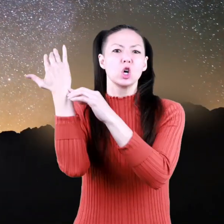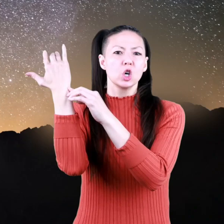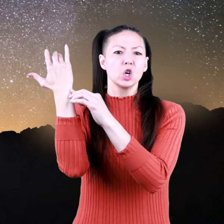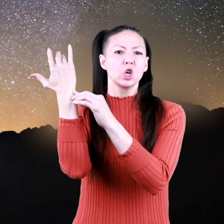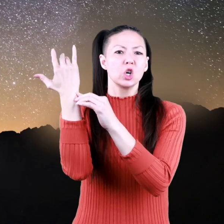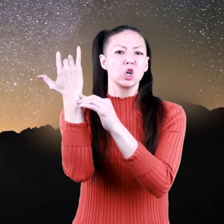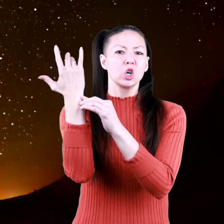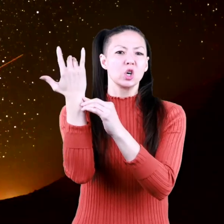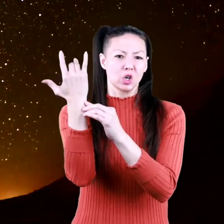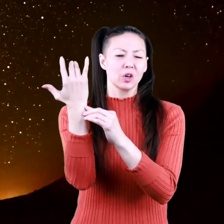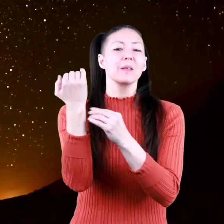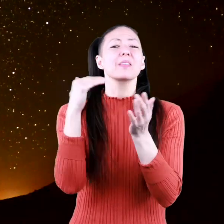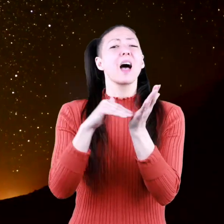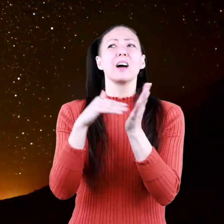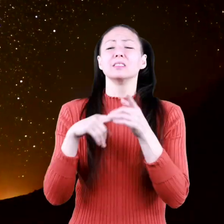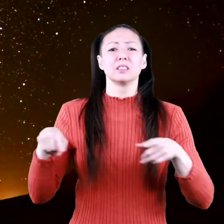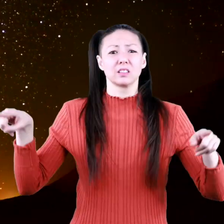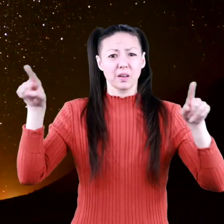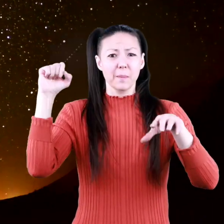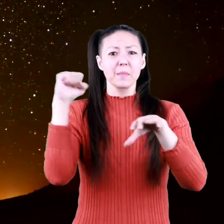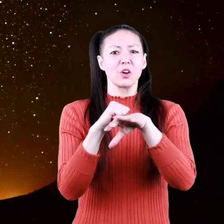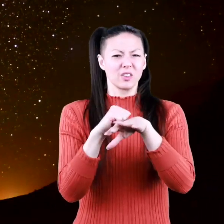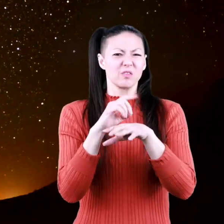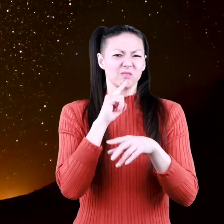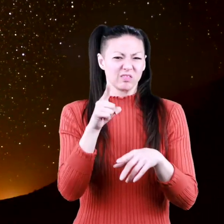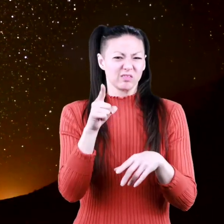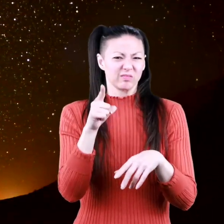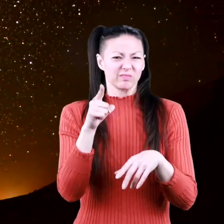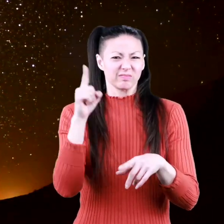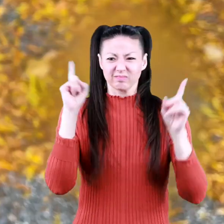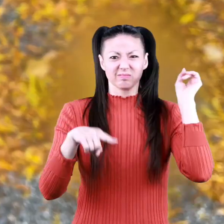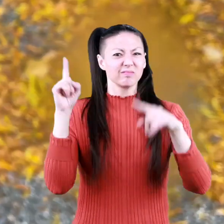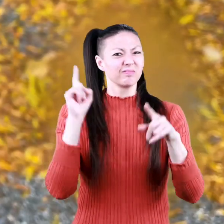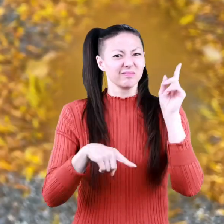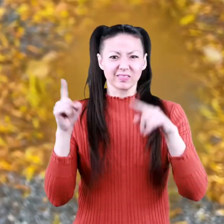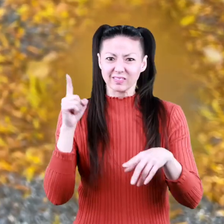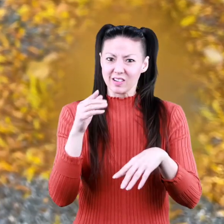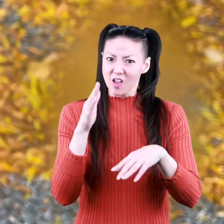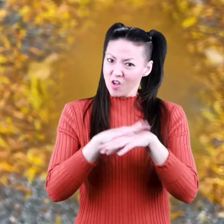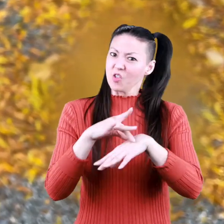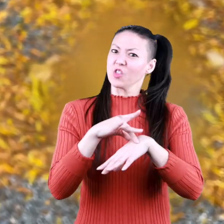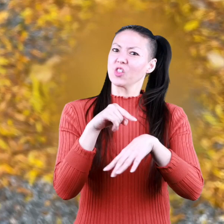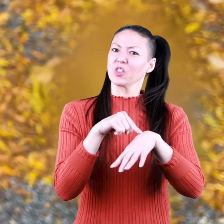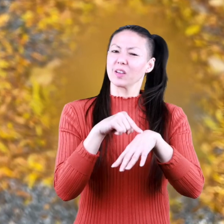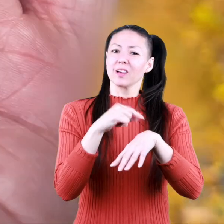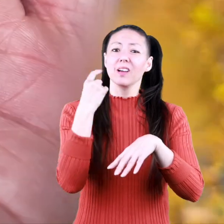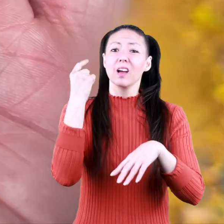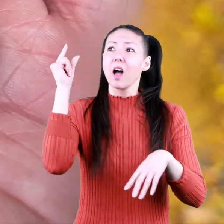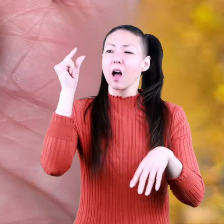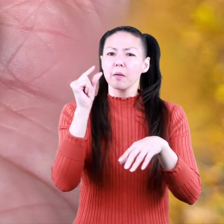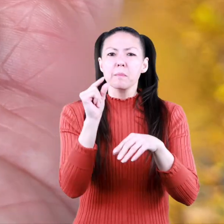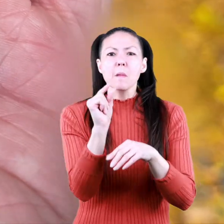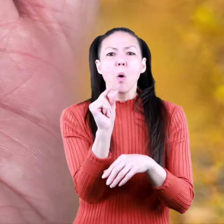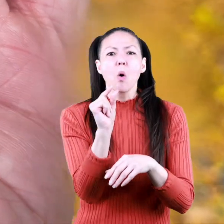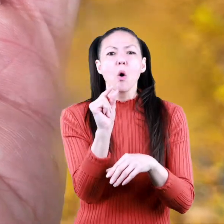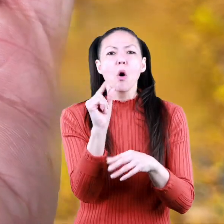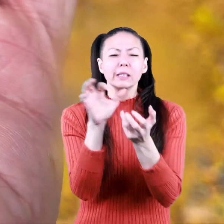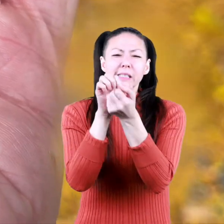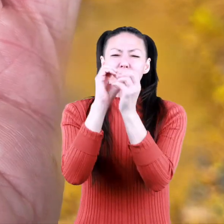And the thousands of meteors that actually do reach Earth's surface every year are no larger than a pebble. When a meteor